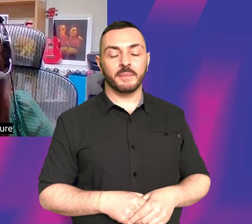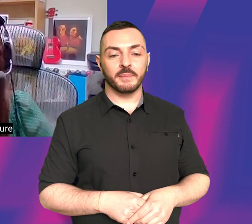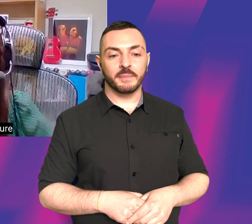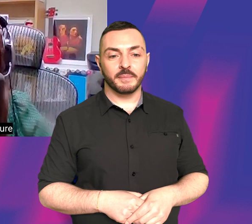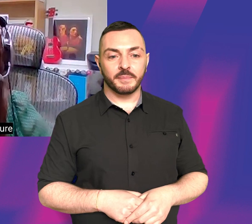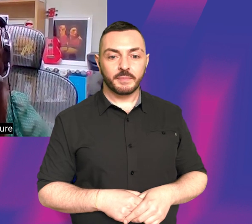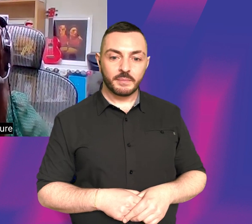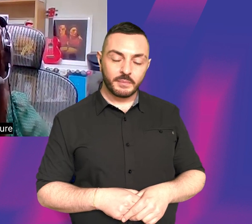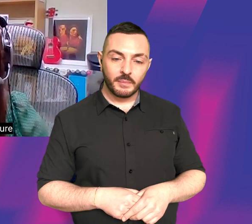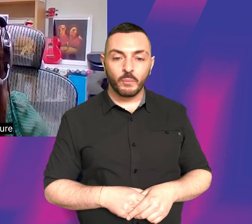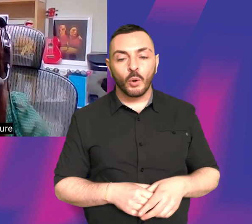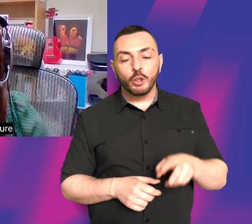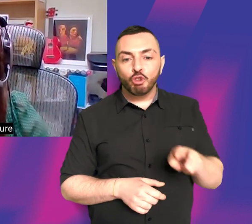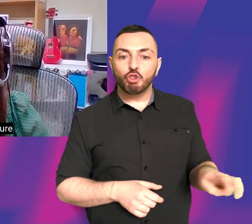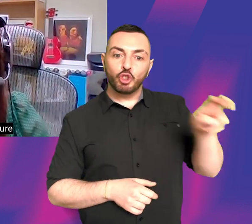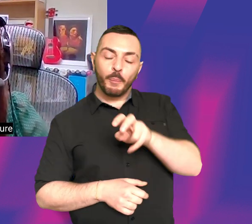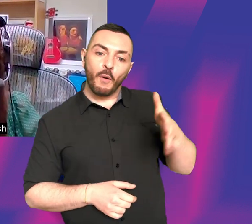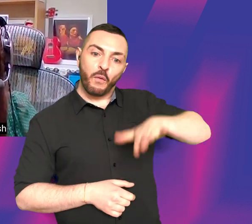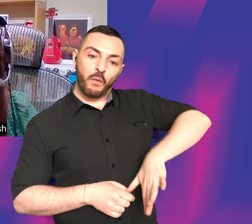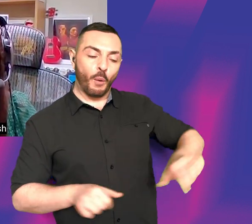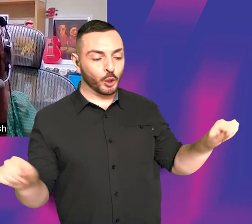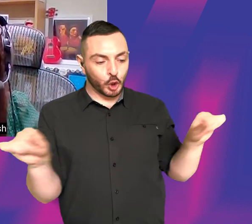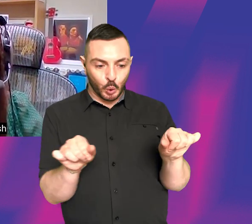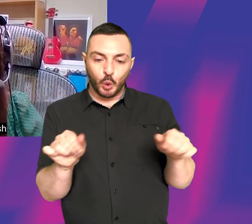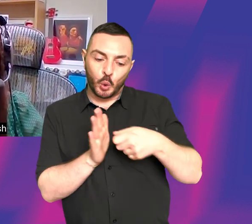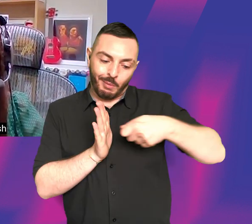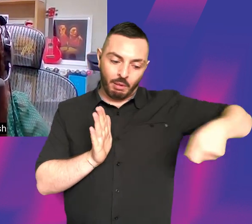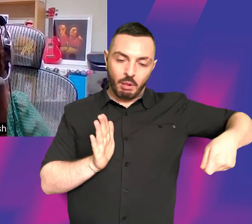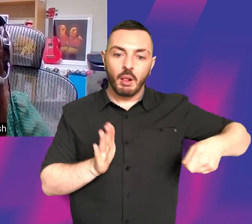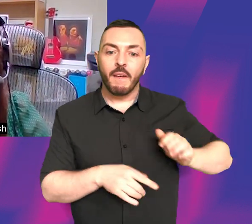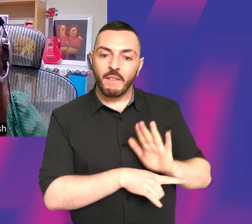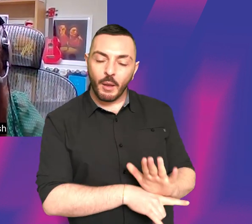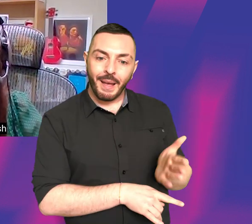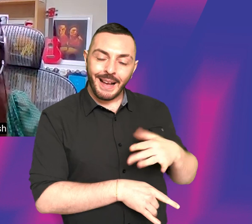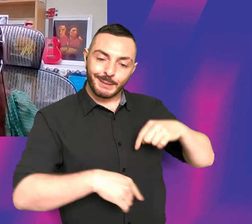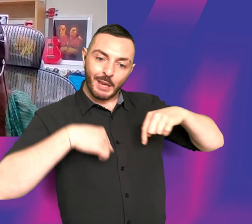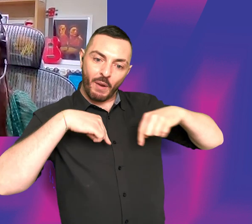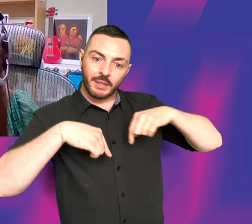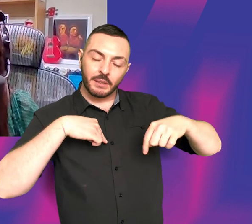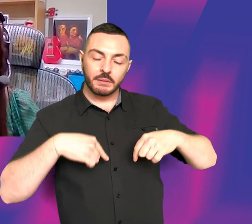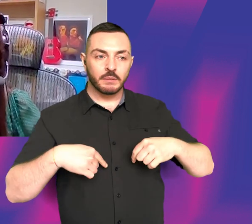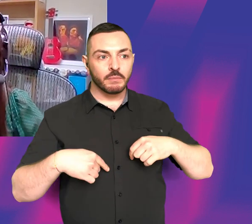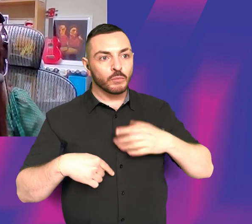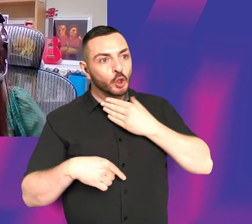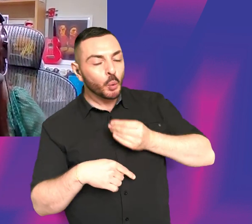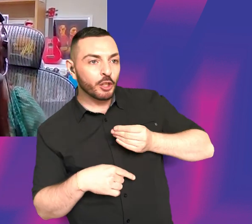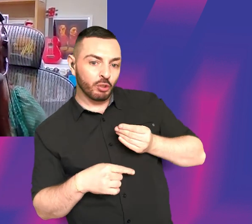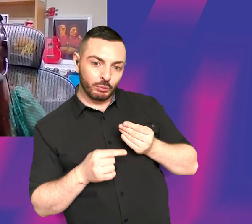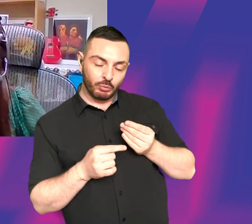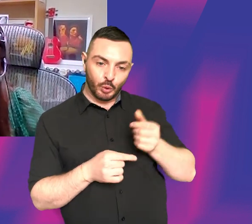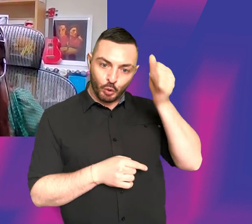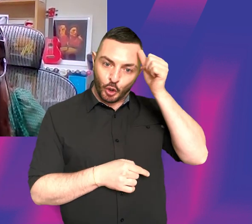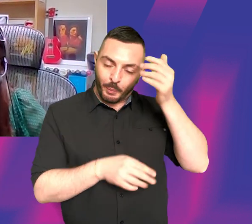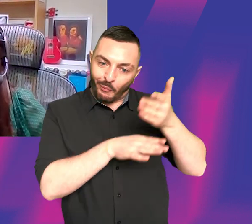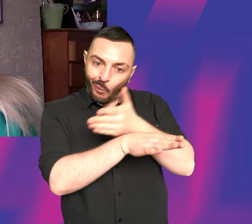What was the jump from short to feature like as a director? there anything that you sort of wish you knew going into doing your first